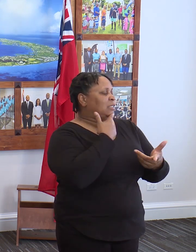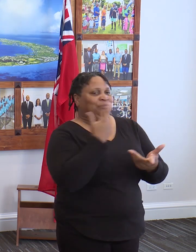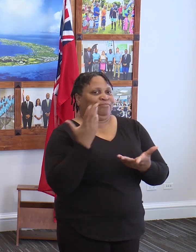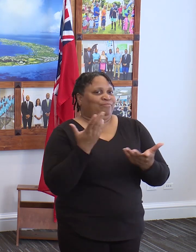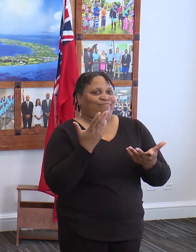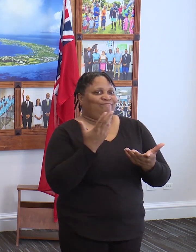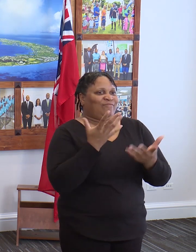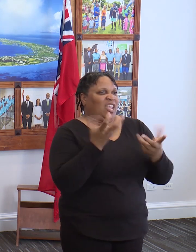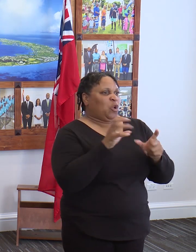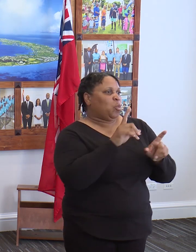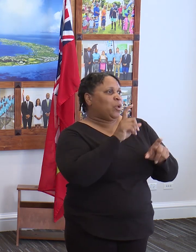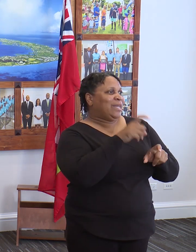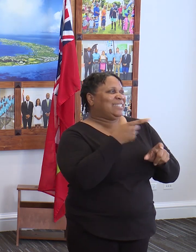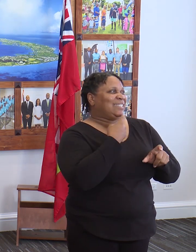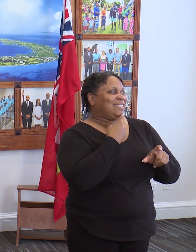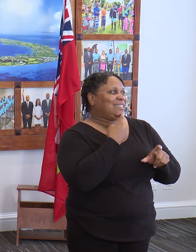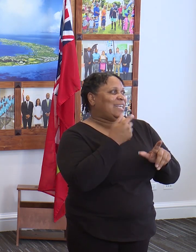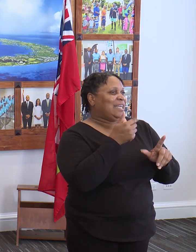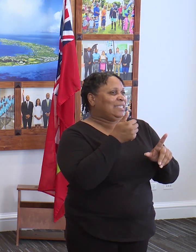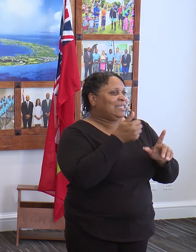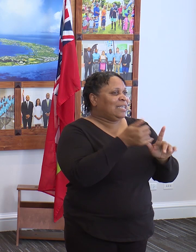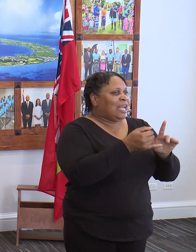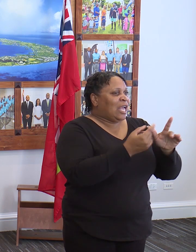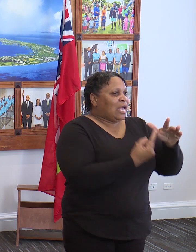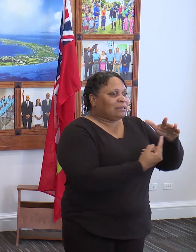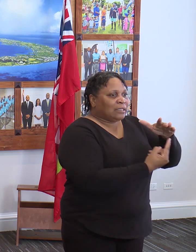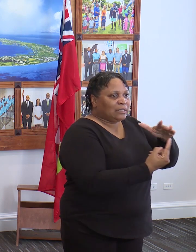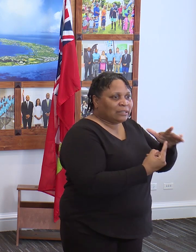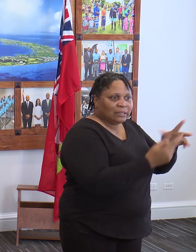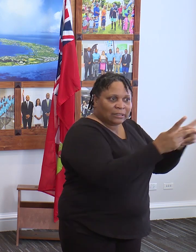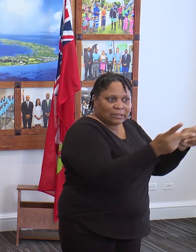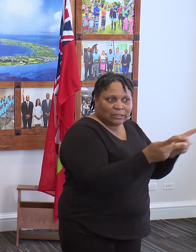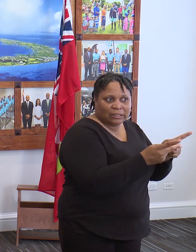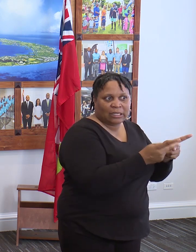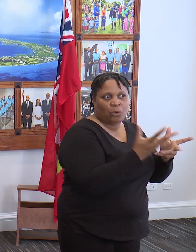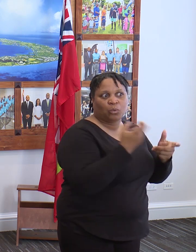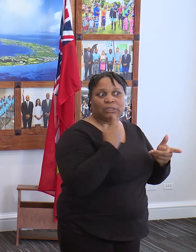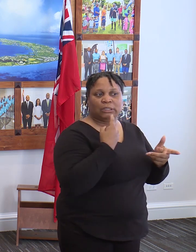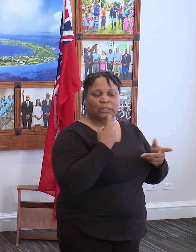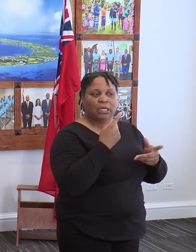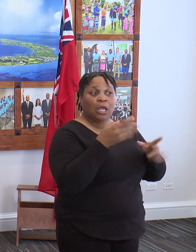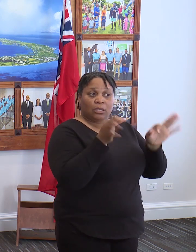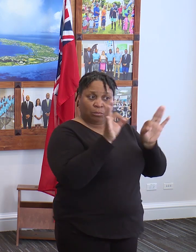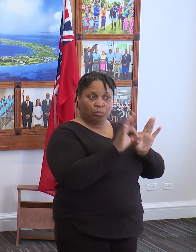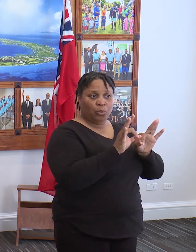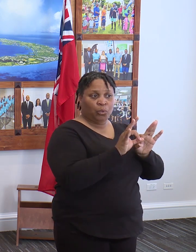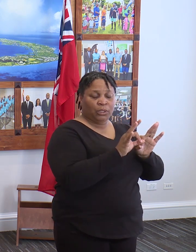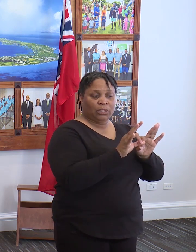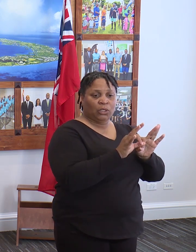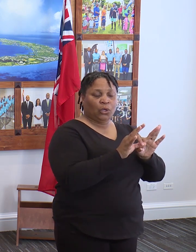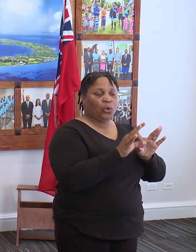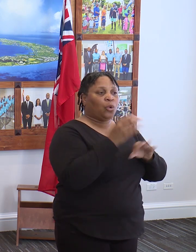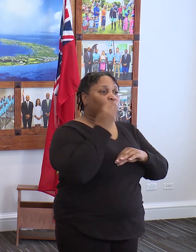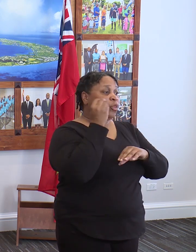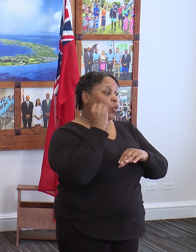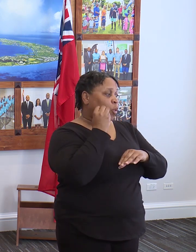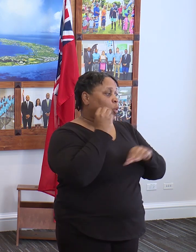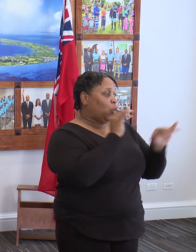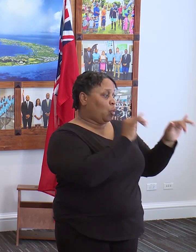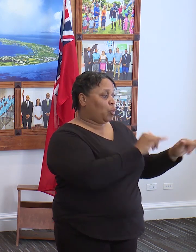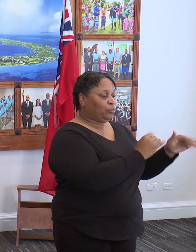don't want to necessarily state quarantine centers. I think what is particularly important is that when the home quarantine,